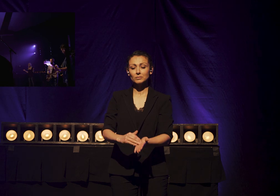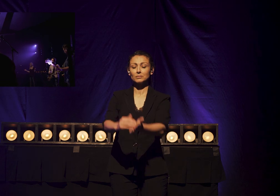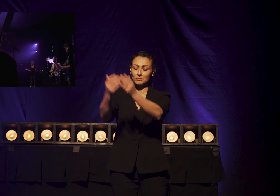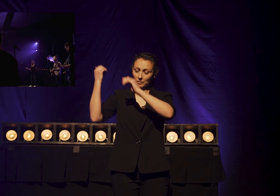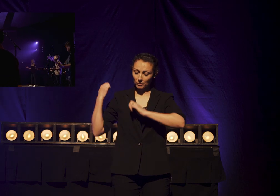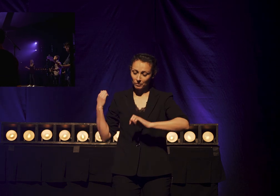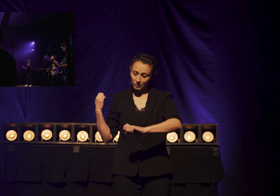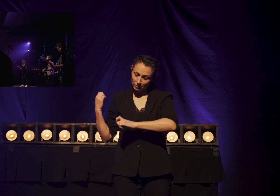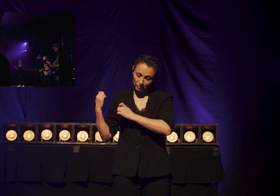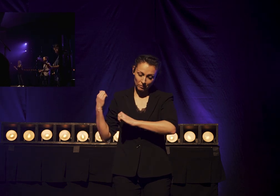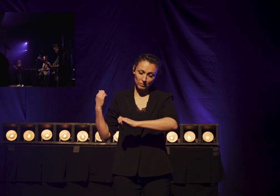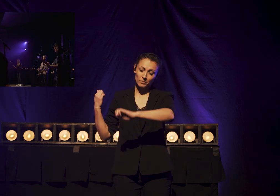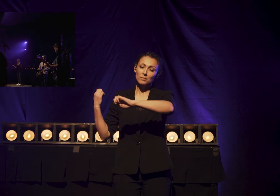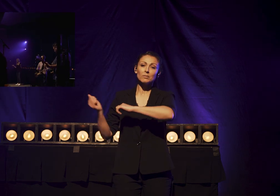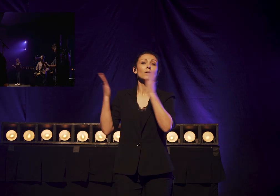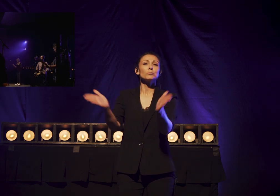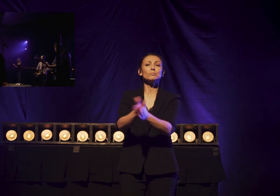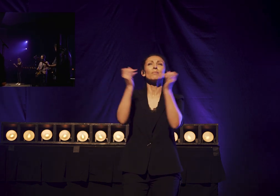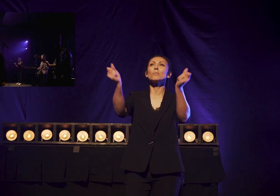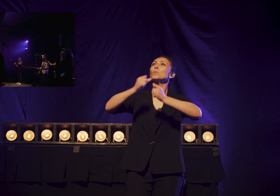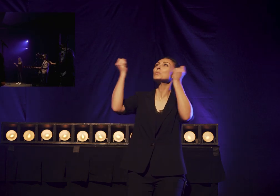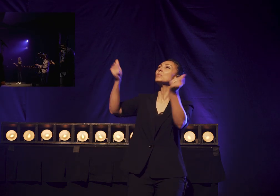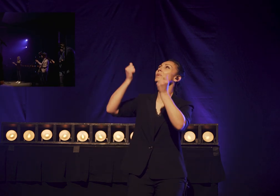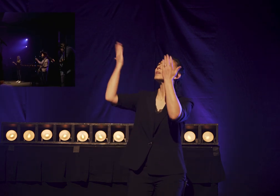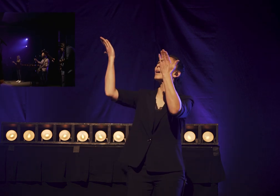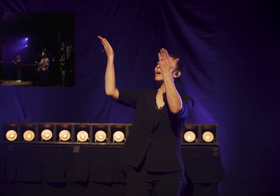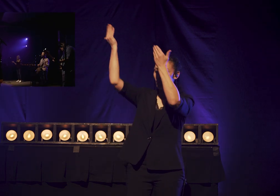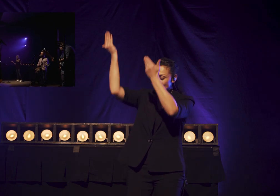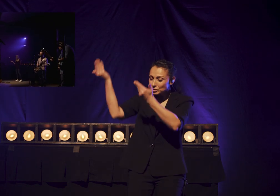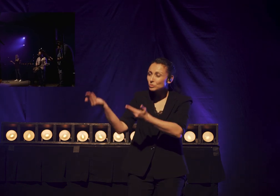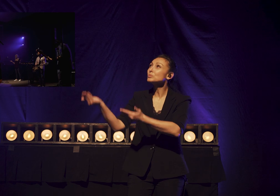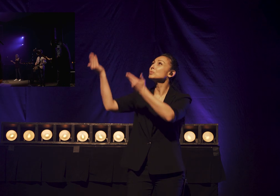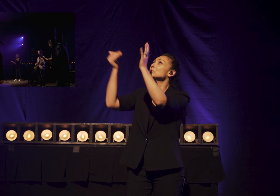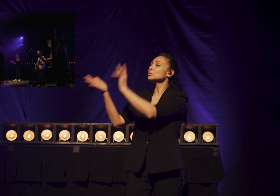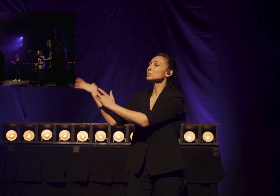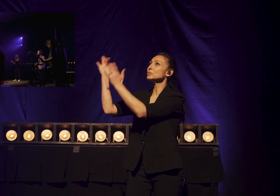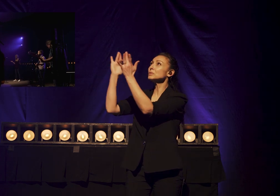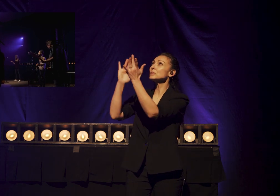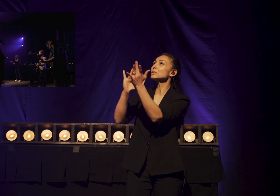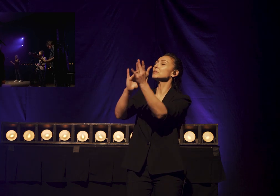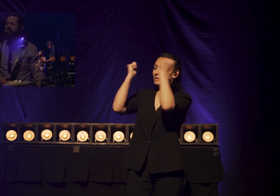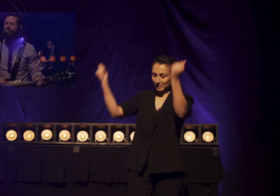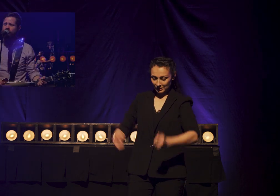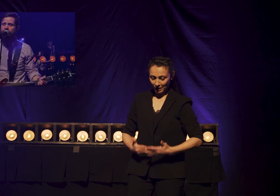Hallelujah You Are Alive Oh We Praise You